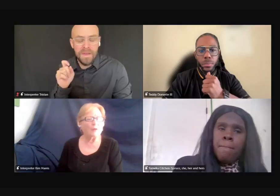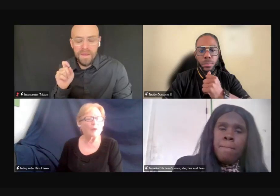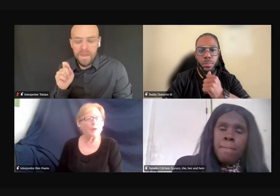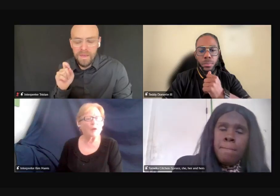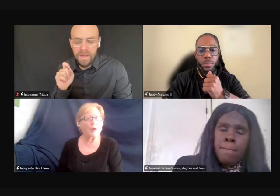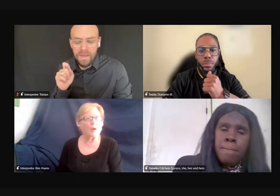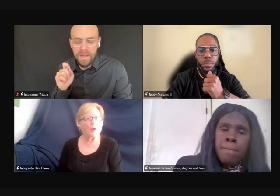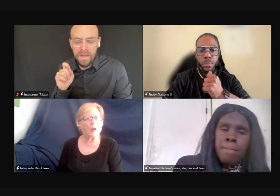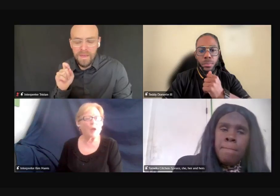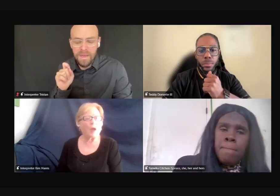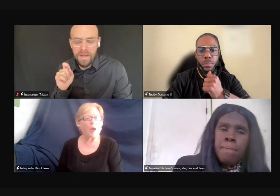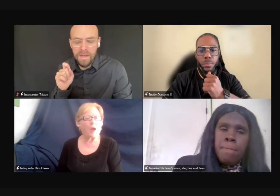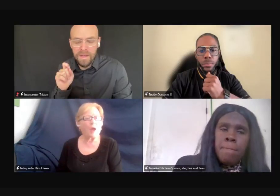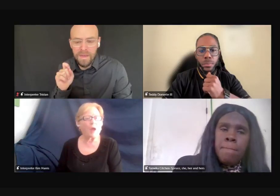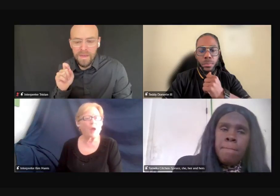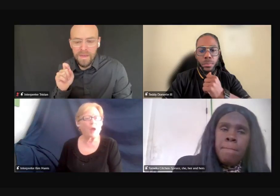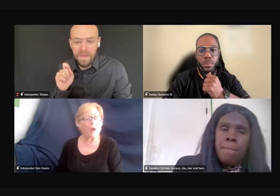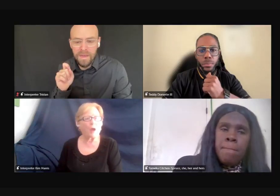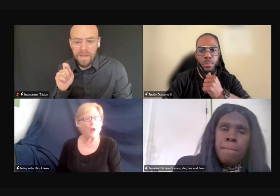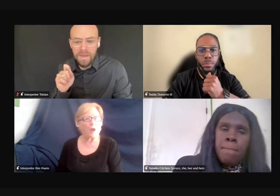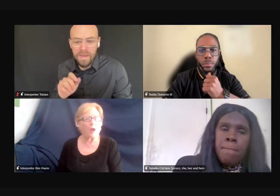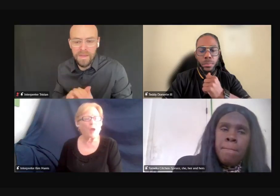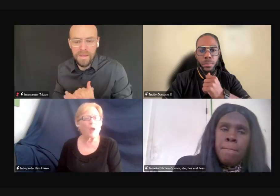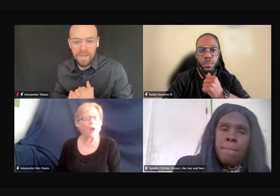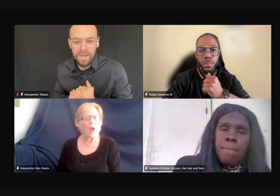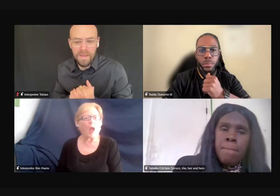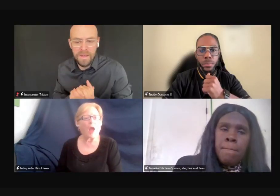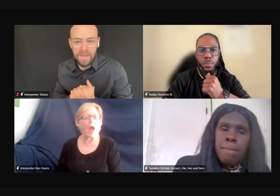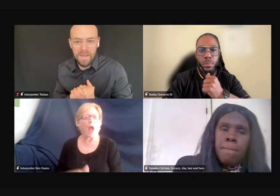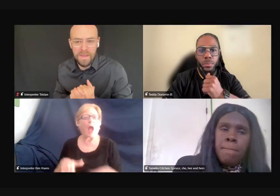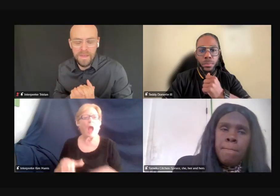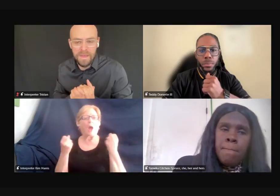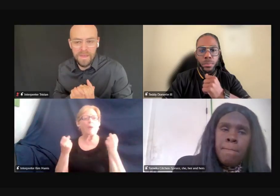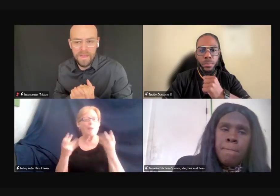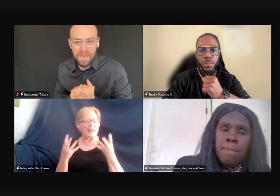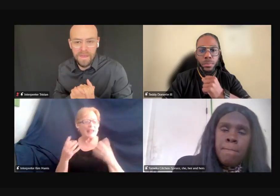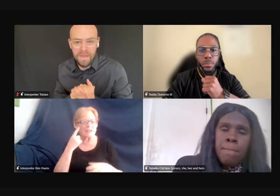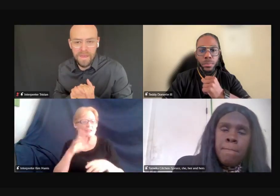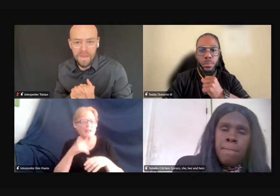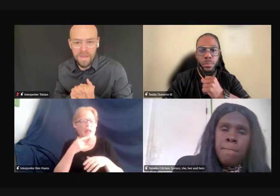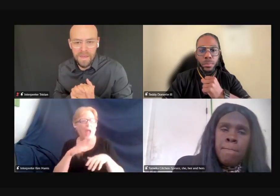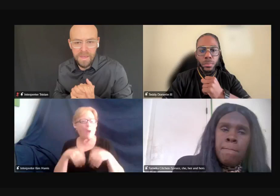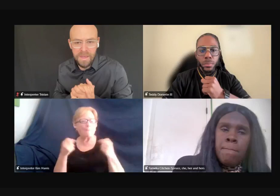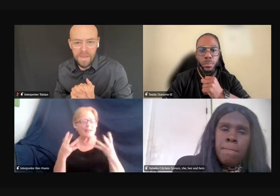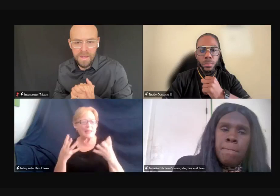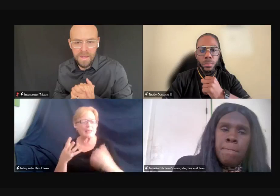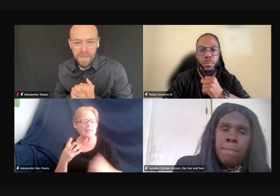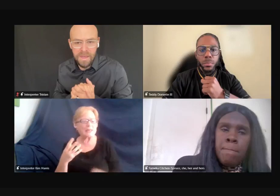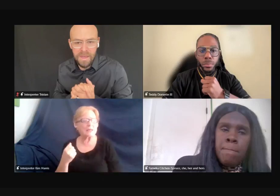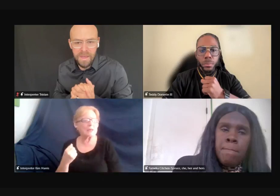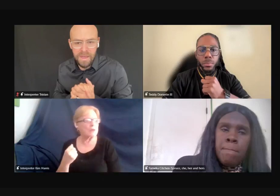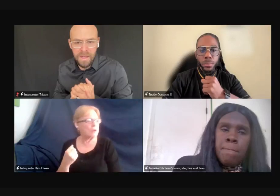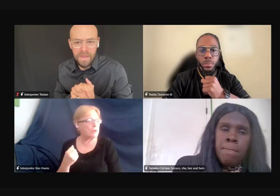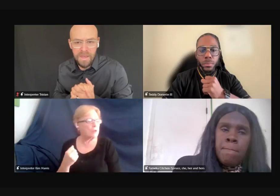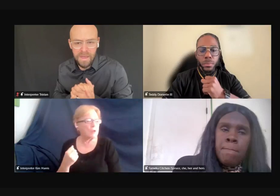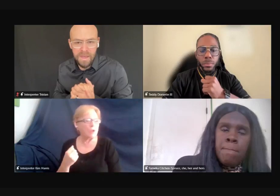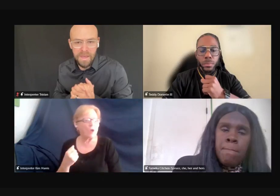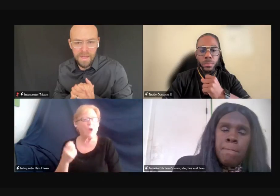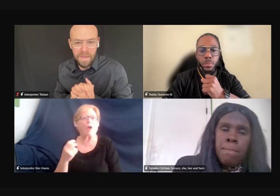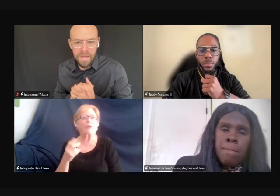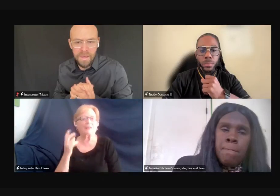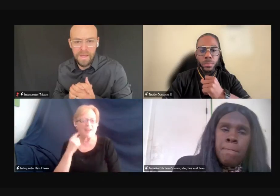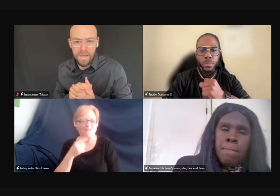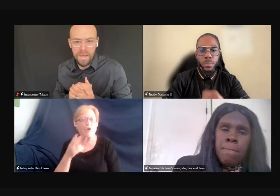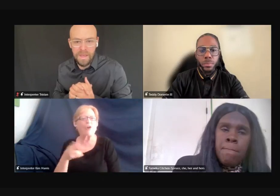how many, how many parents and